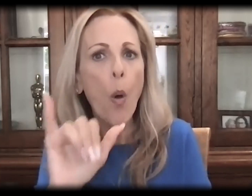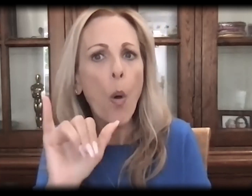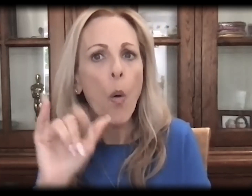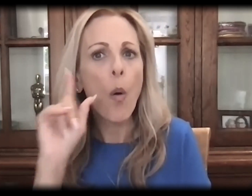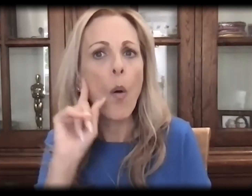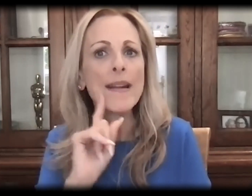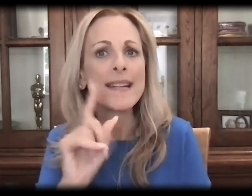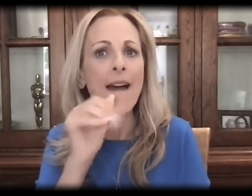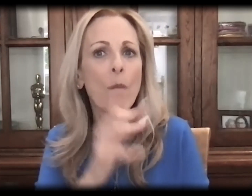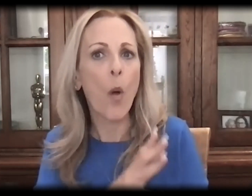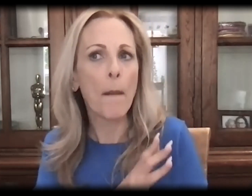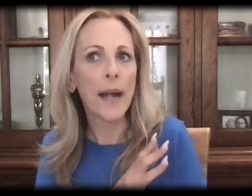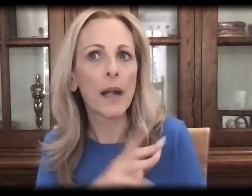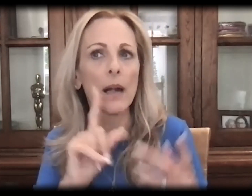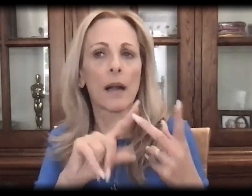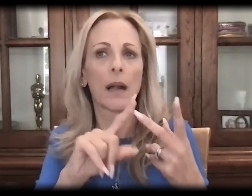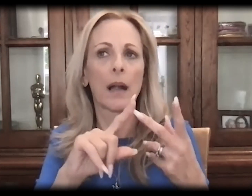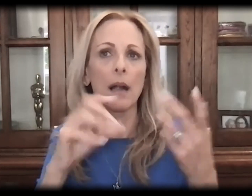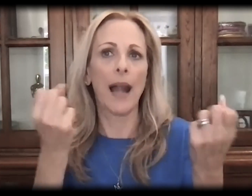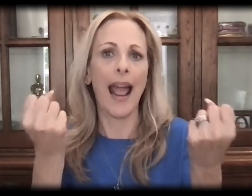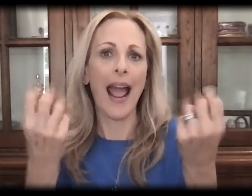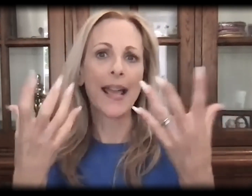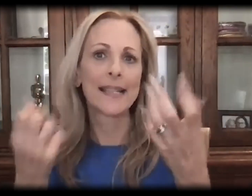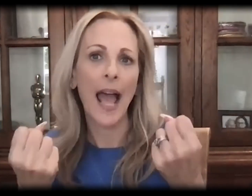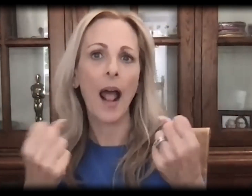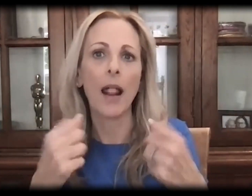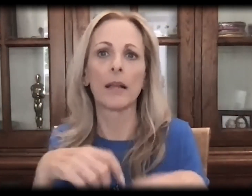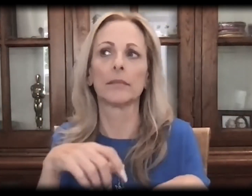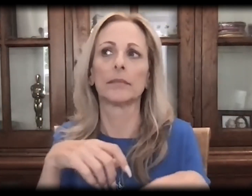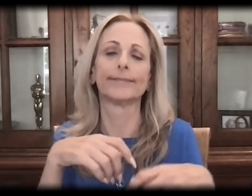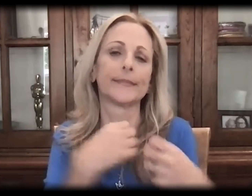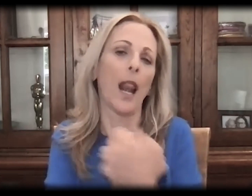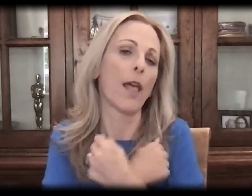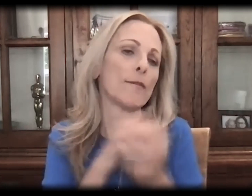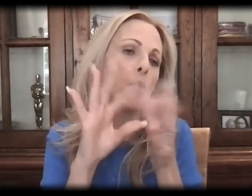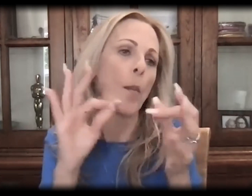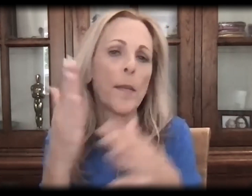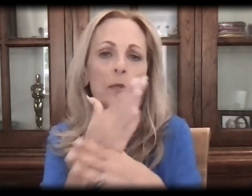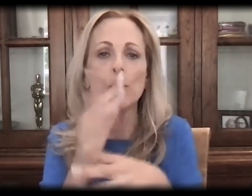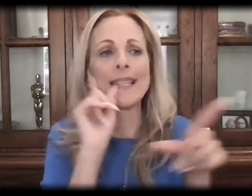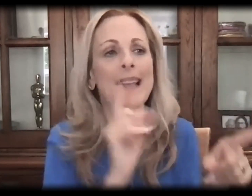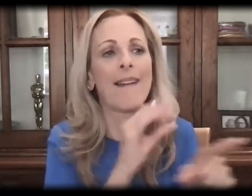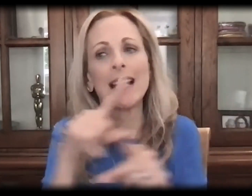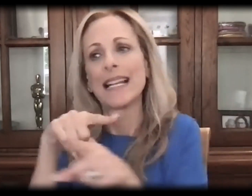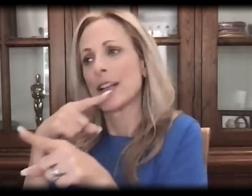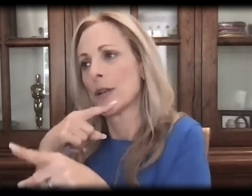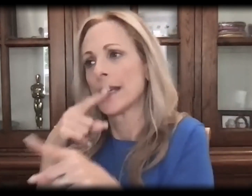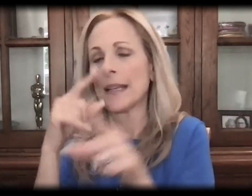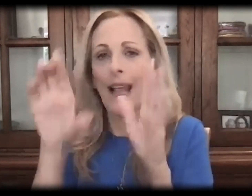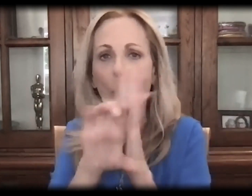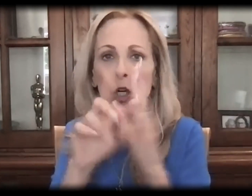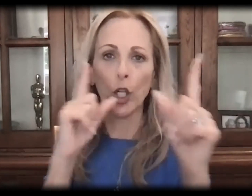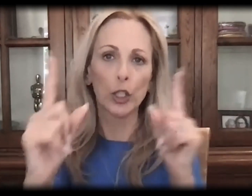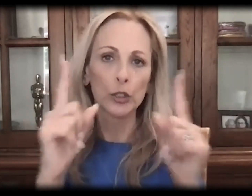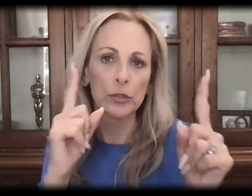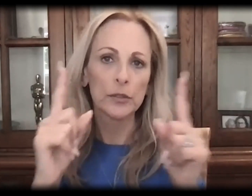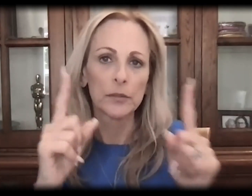film in that there was a deaf woman using sign language. There was a love story between a deaf and hearing person.